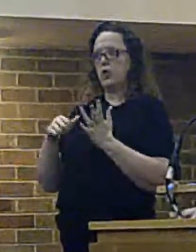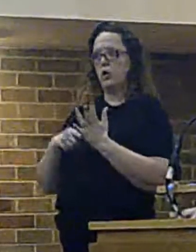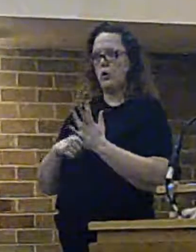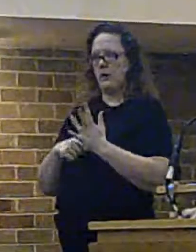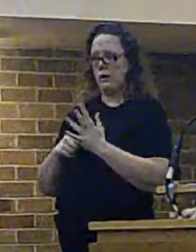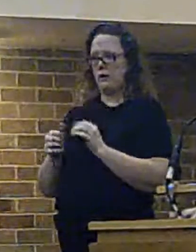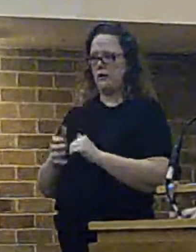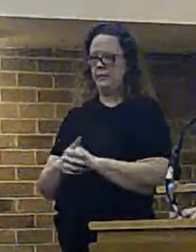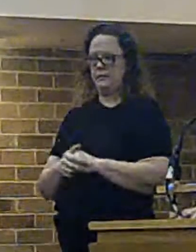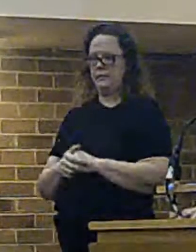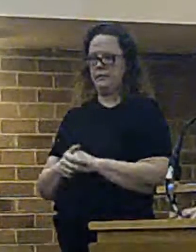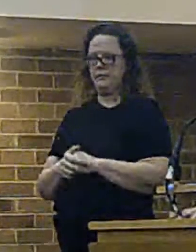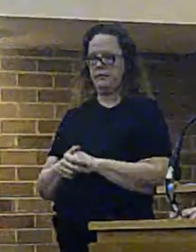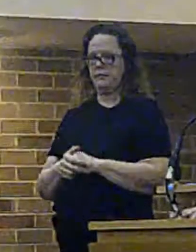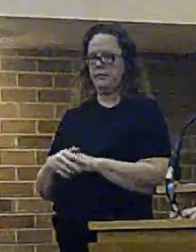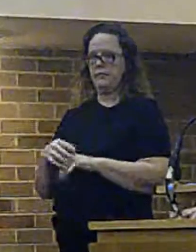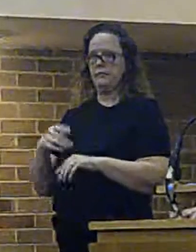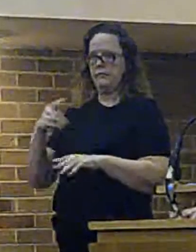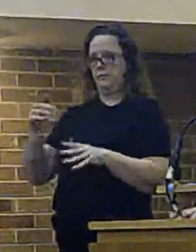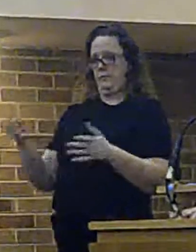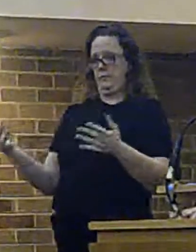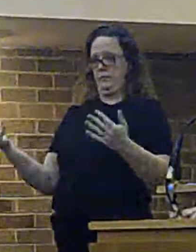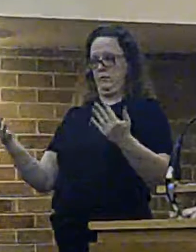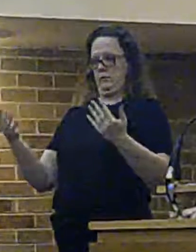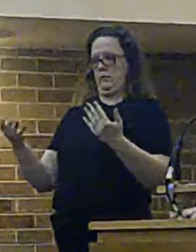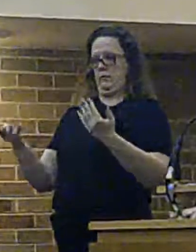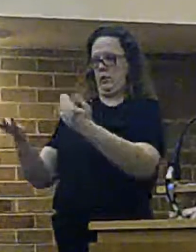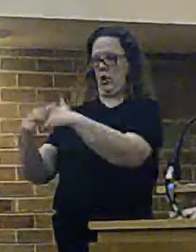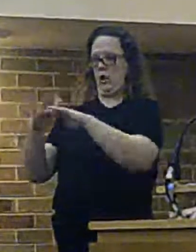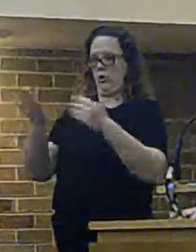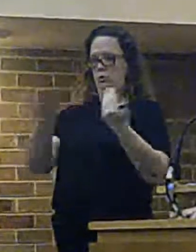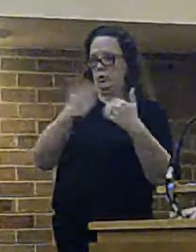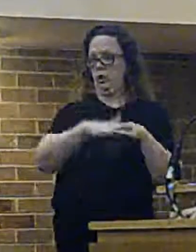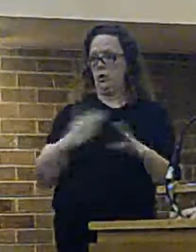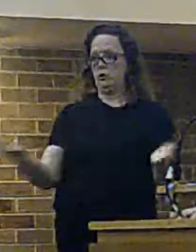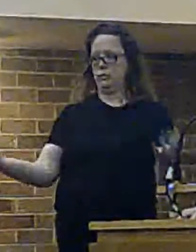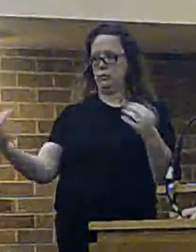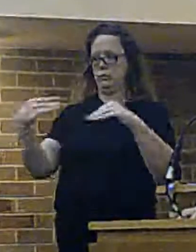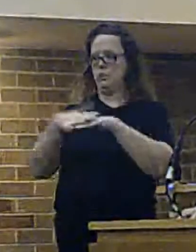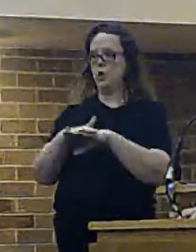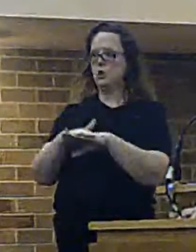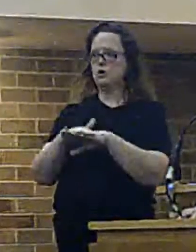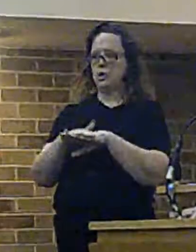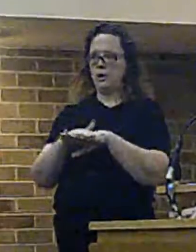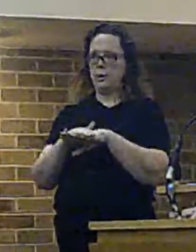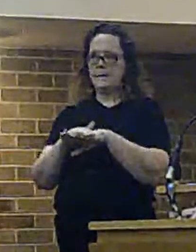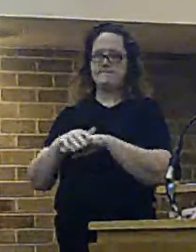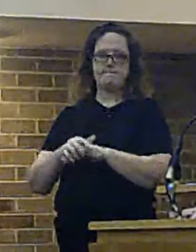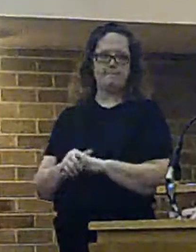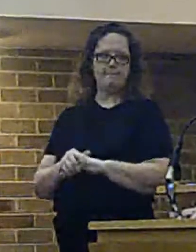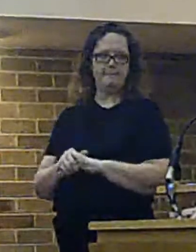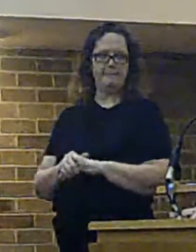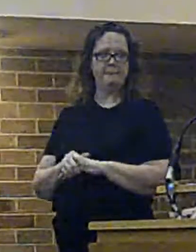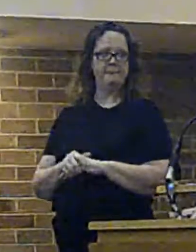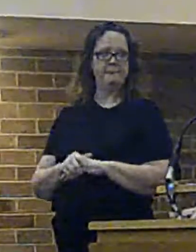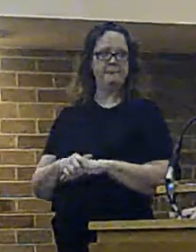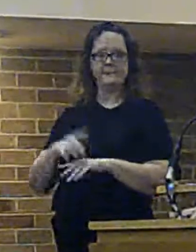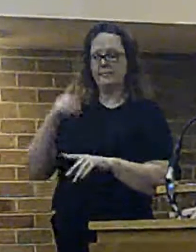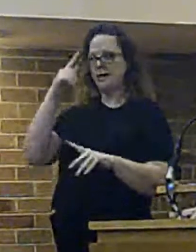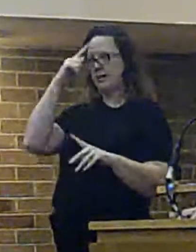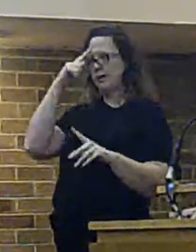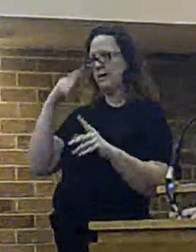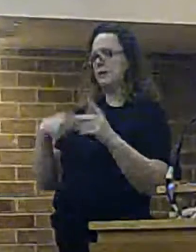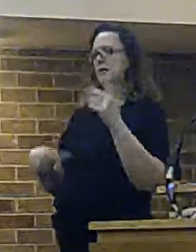was that the merger was to take place, based on the operational there. The fact that that was the least